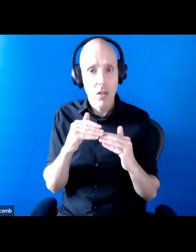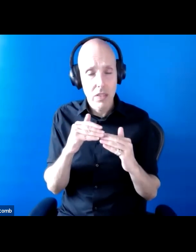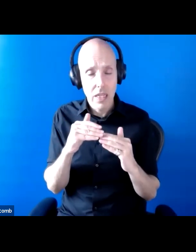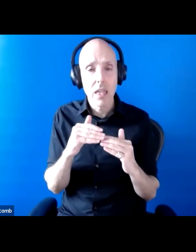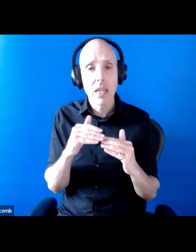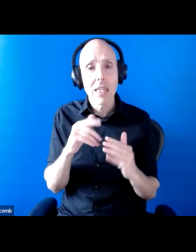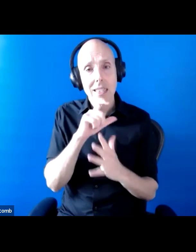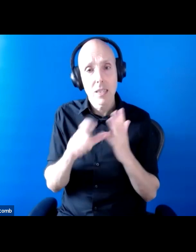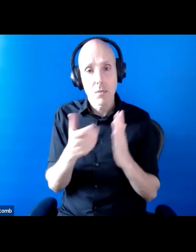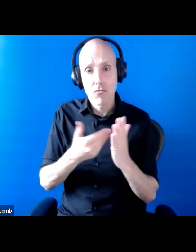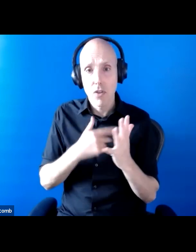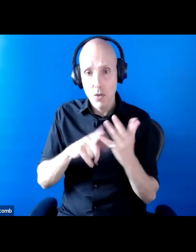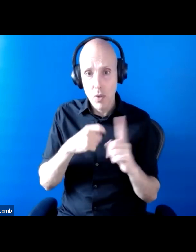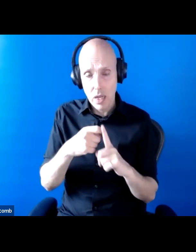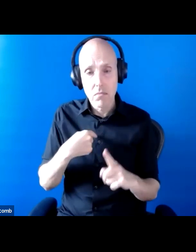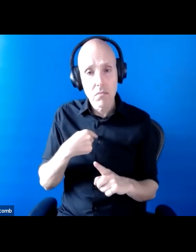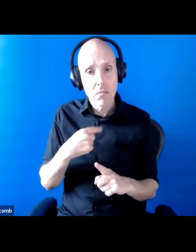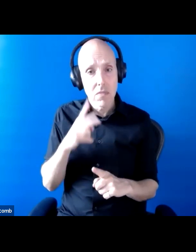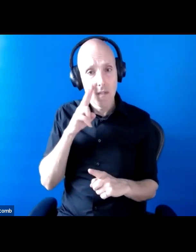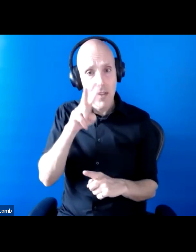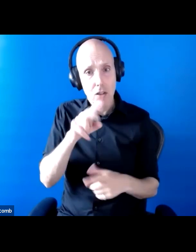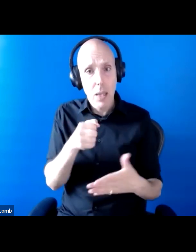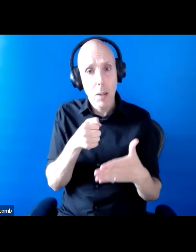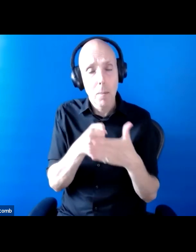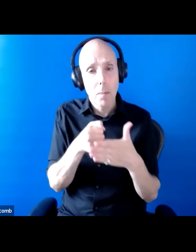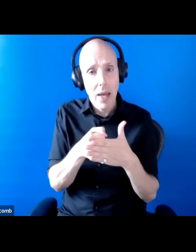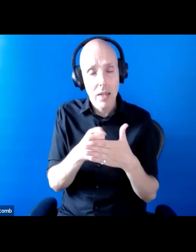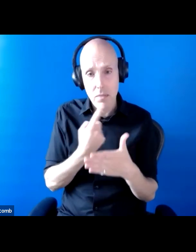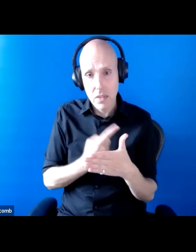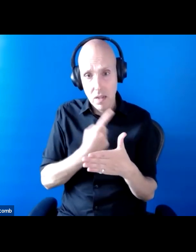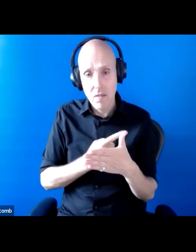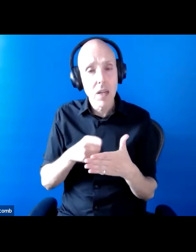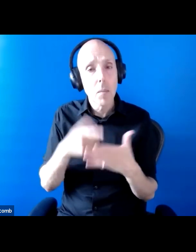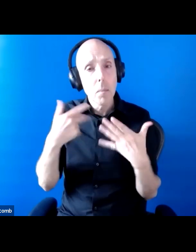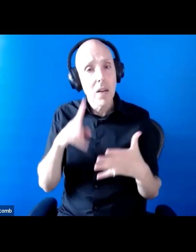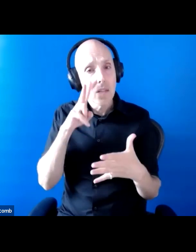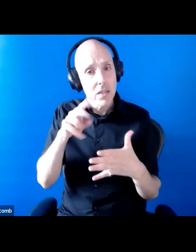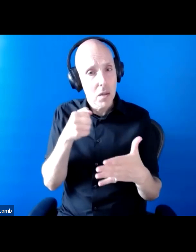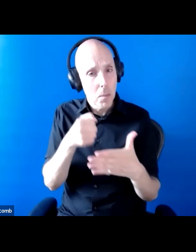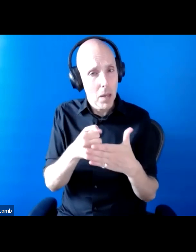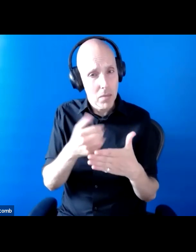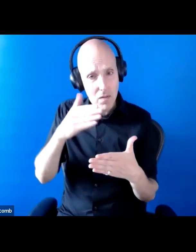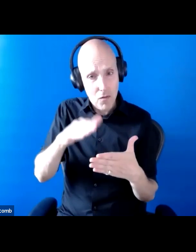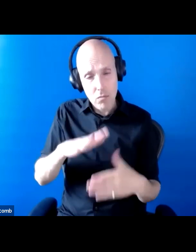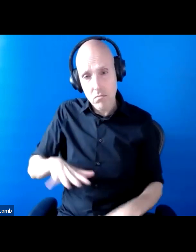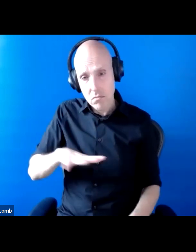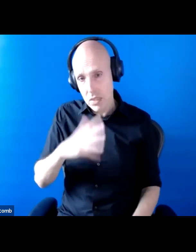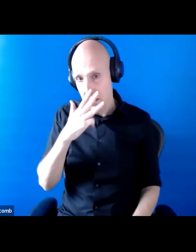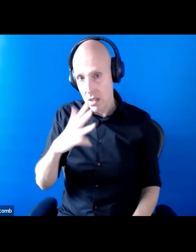myself and have lived with visual impairment since I began to lose my sight when I was around nine. So